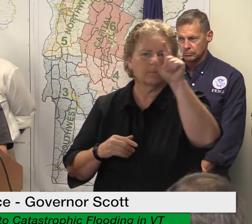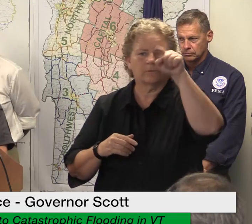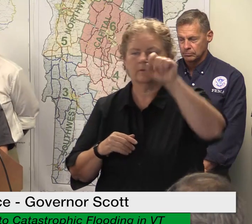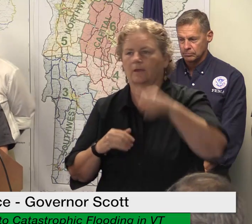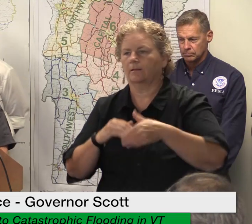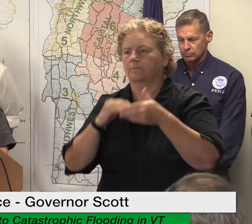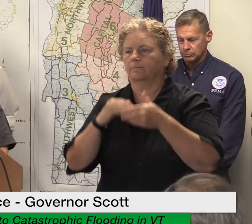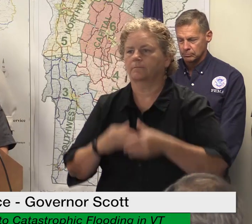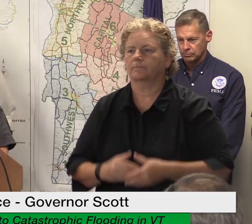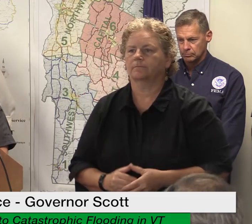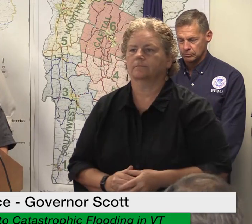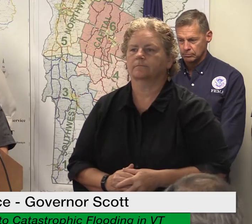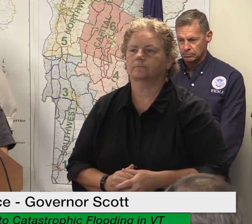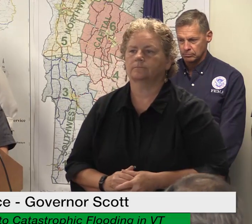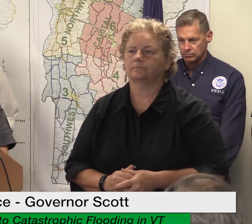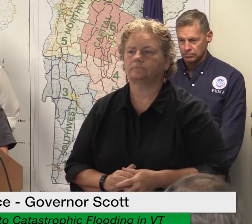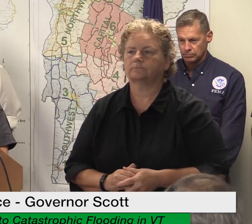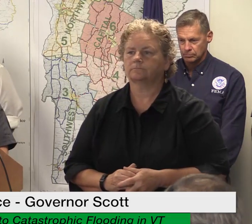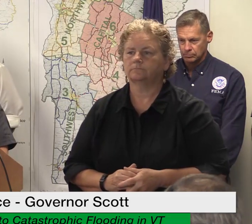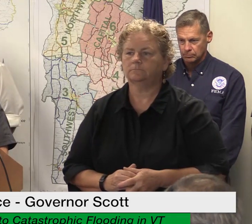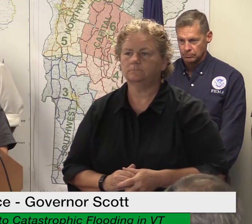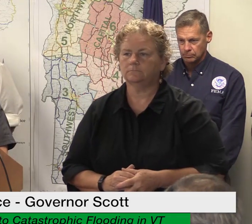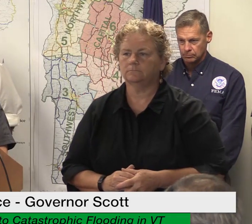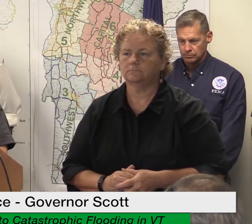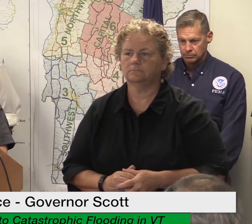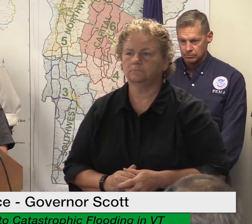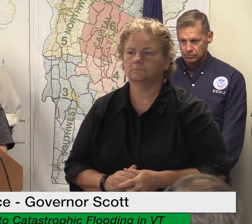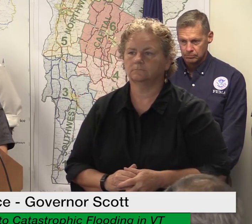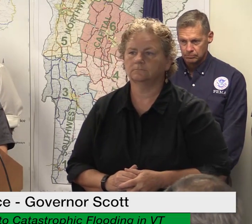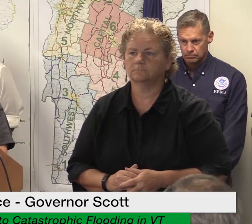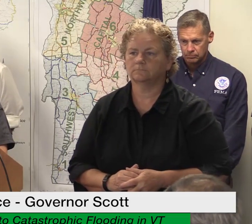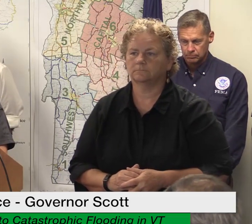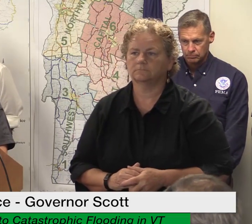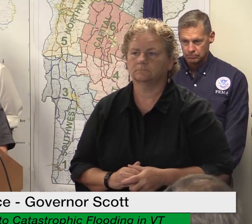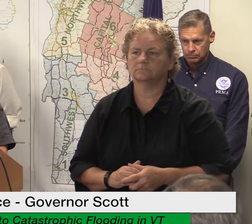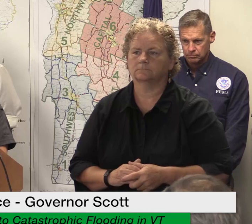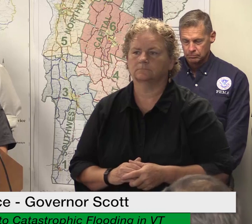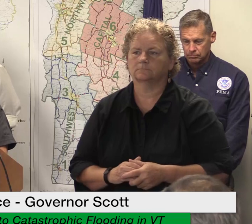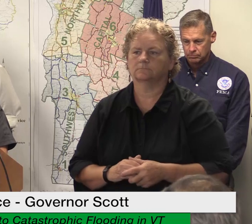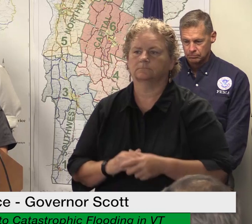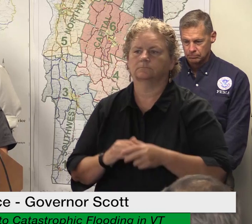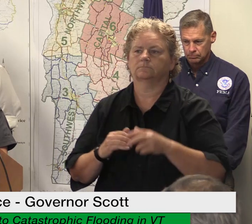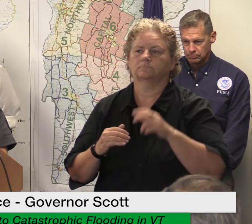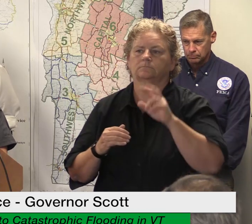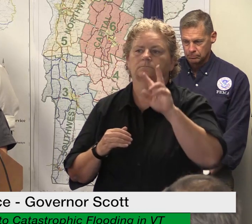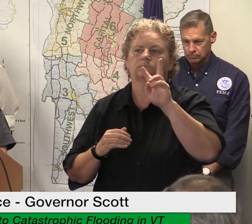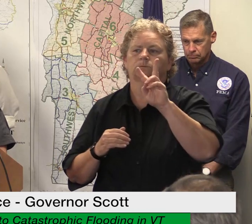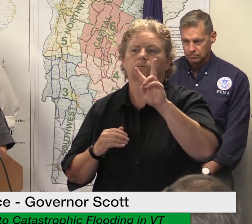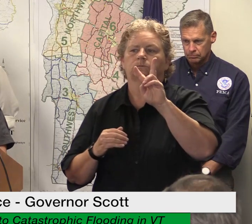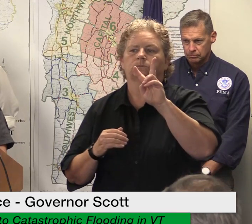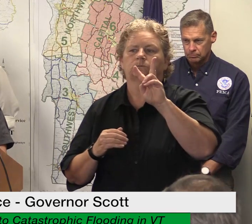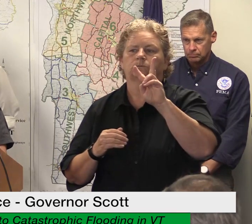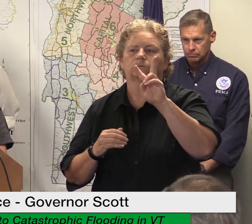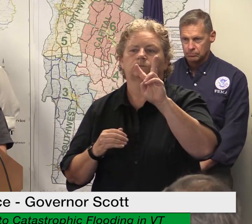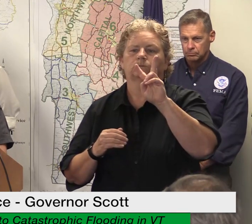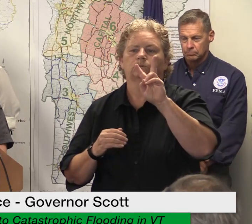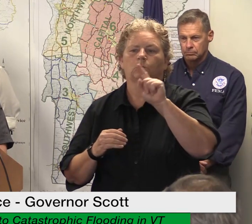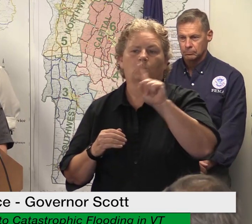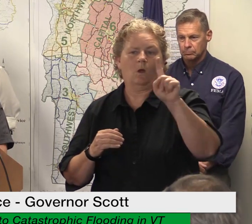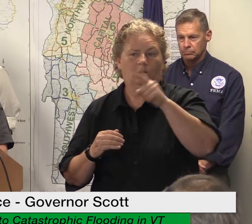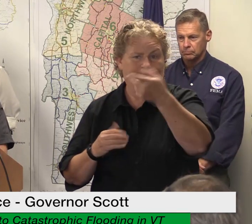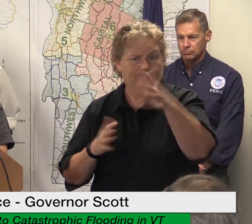already and you provided a phone number you will receive a test text message asking whether or not you still need assistance